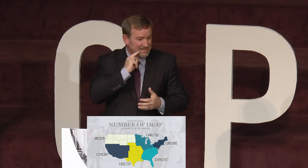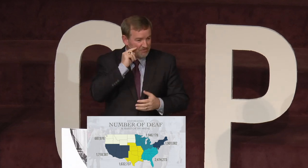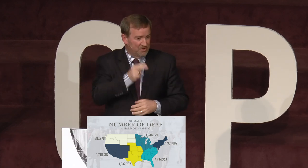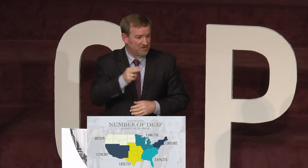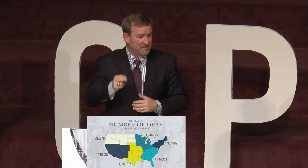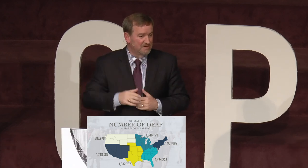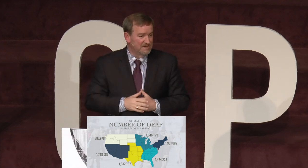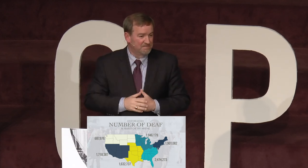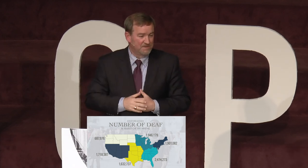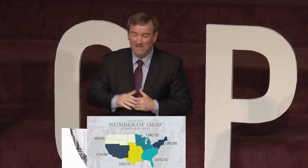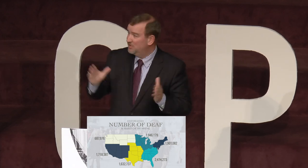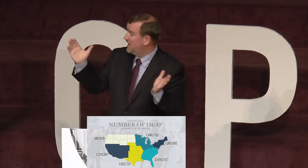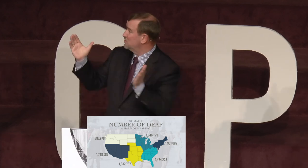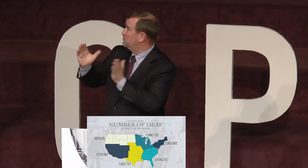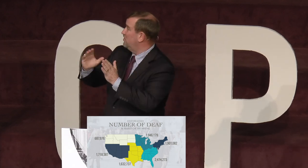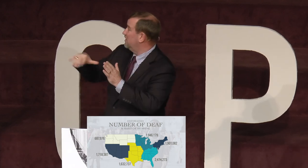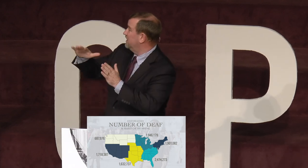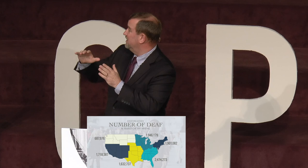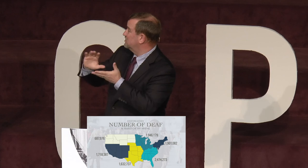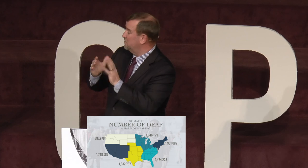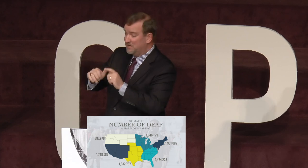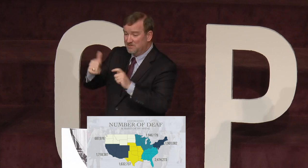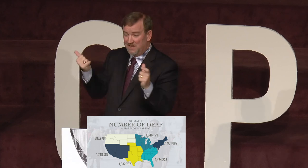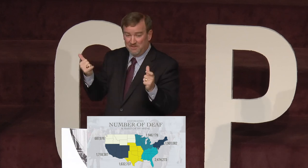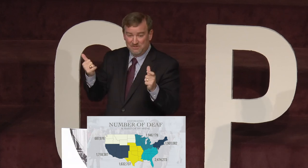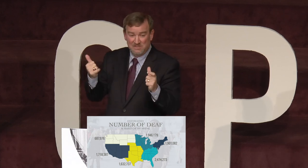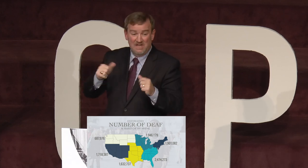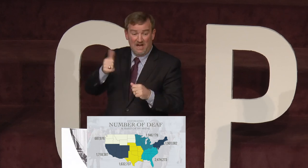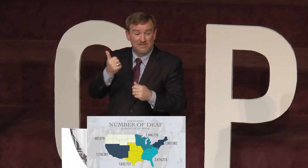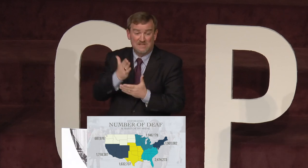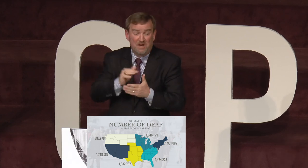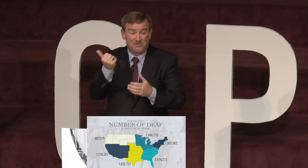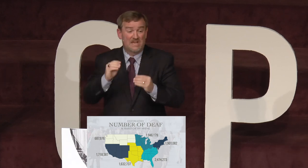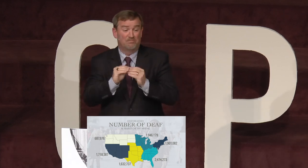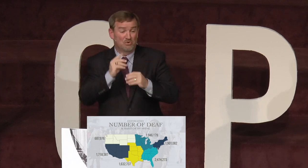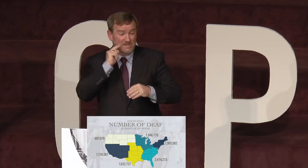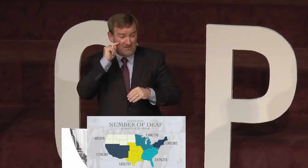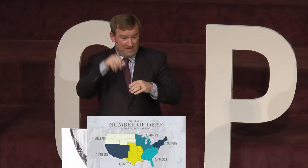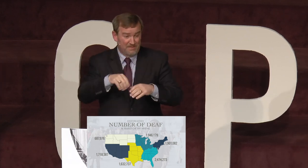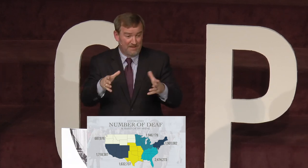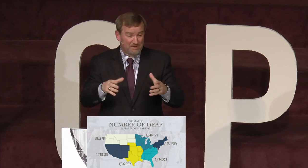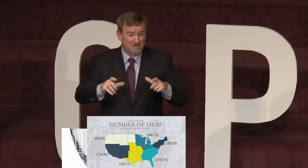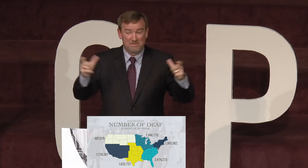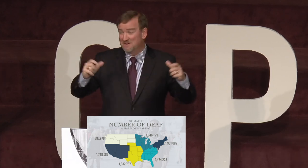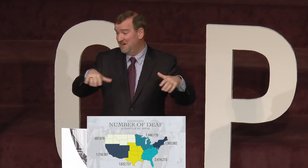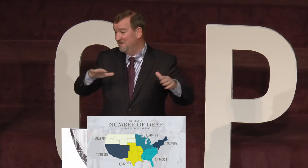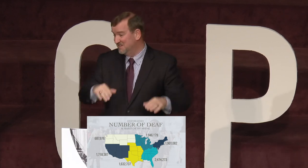deaf and hard of hearing. Look at how small our area is compared to the others. Some others have more deaf in them, but they're bigger areas.